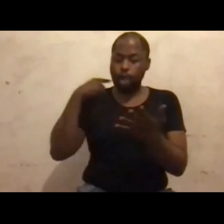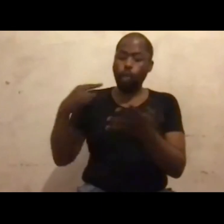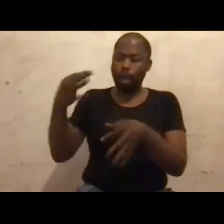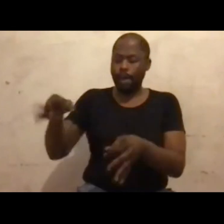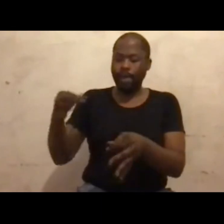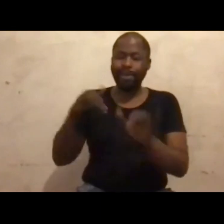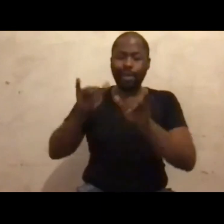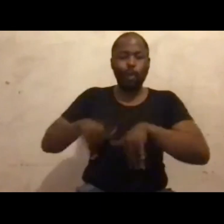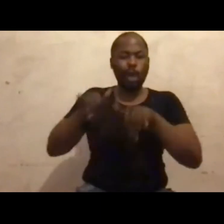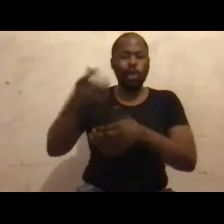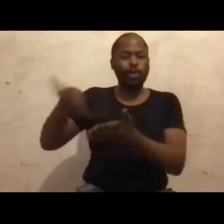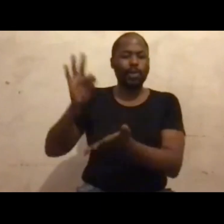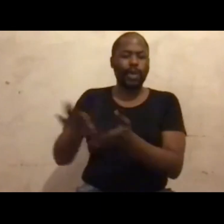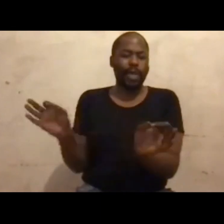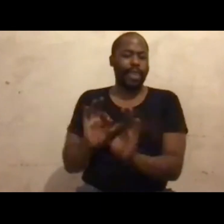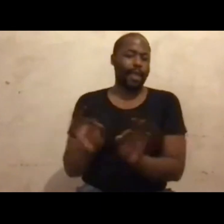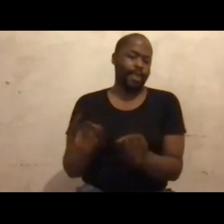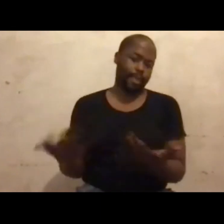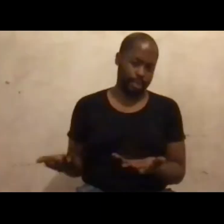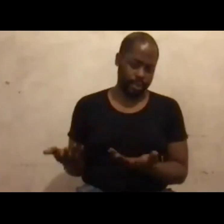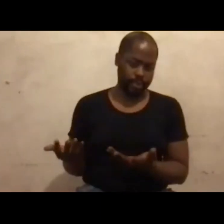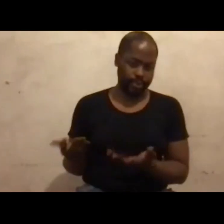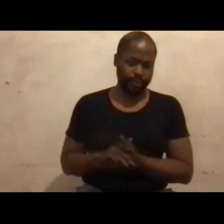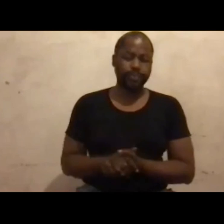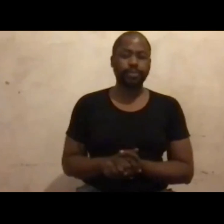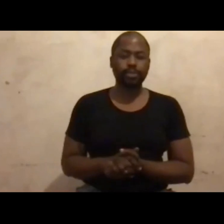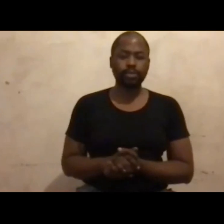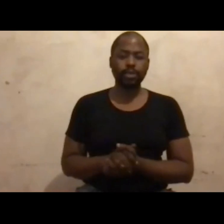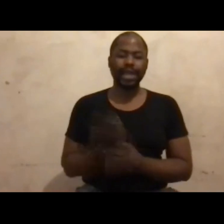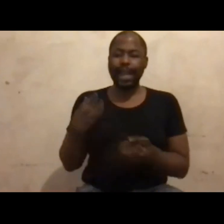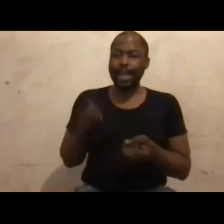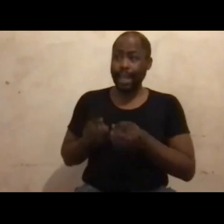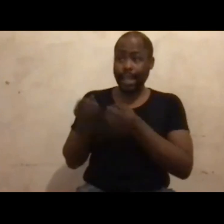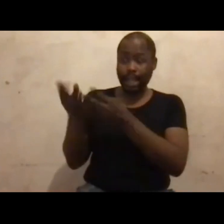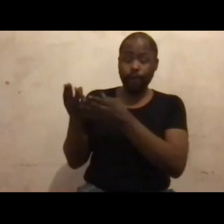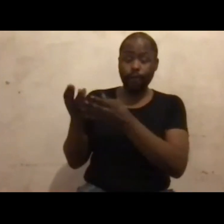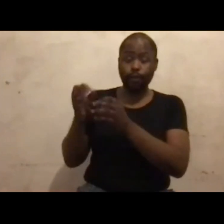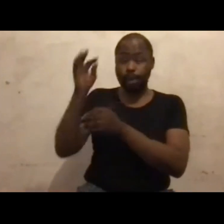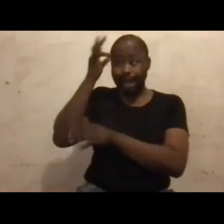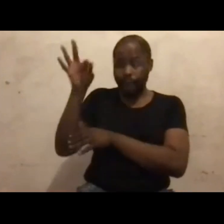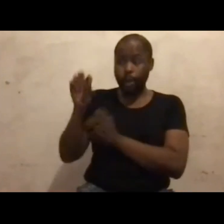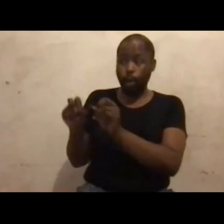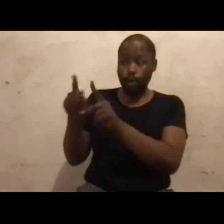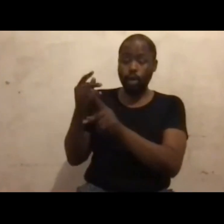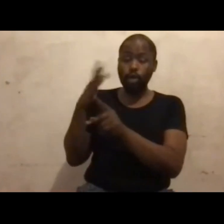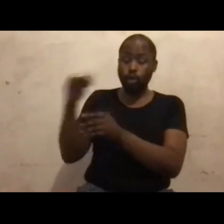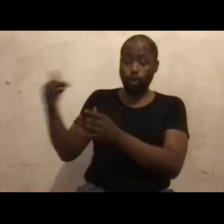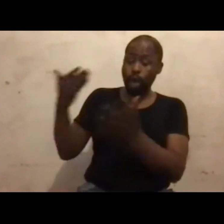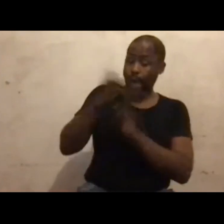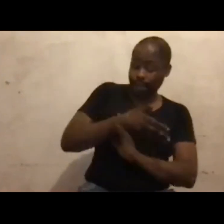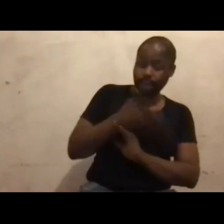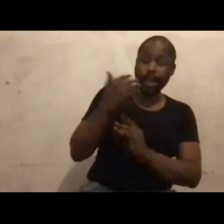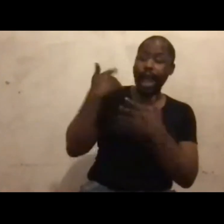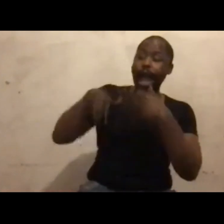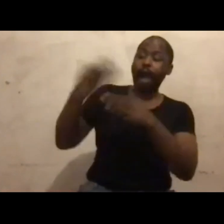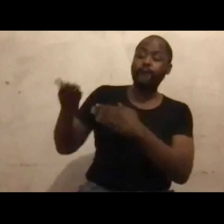people claim our space and only allow you in, if you come with something that's meaningful, such as a